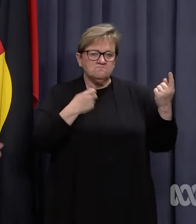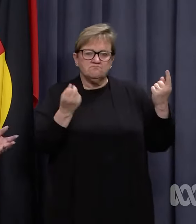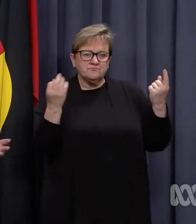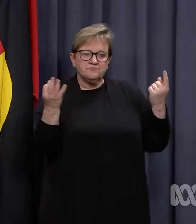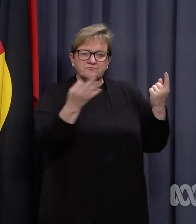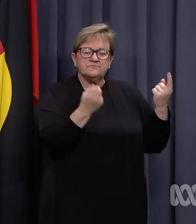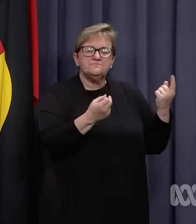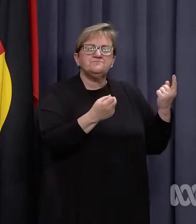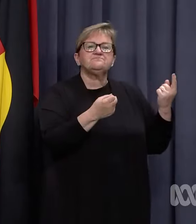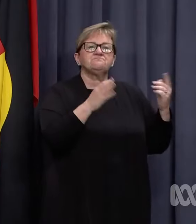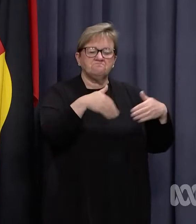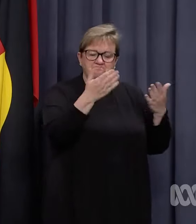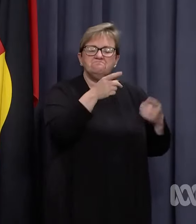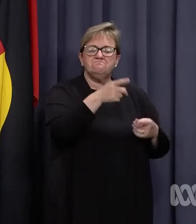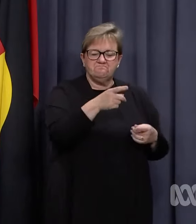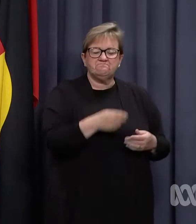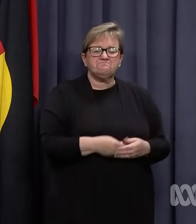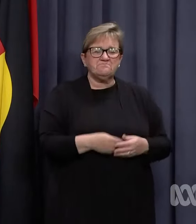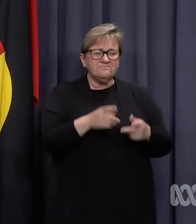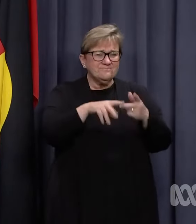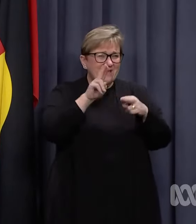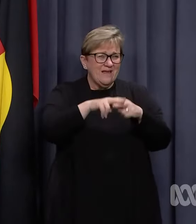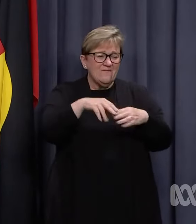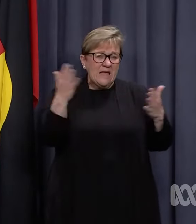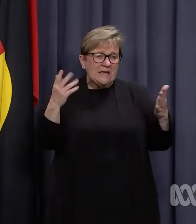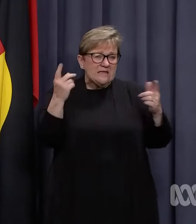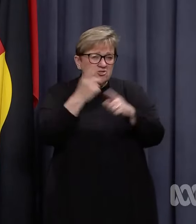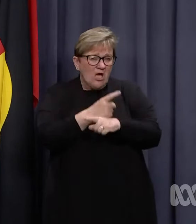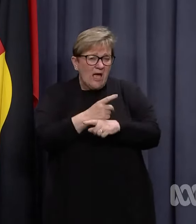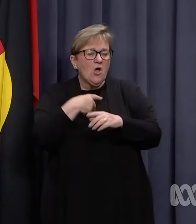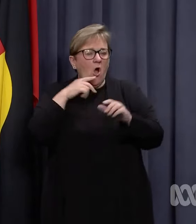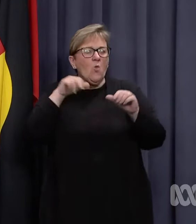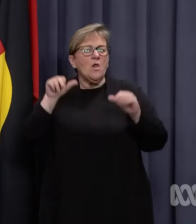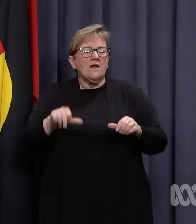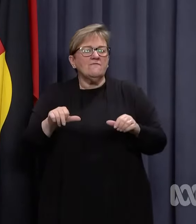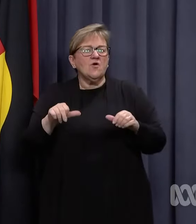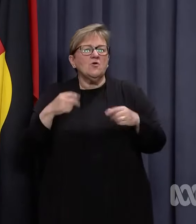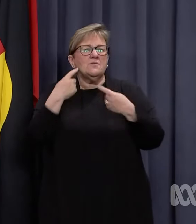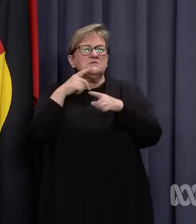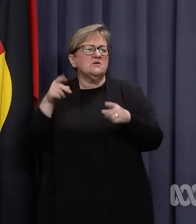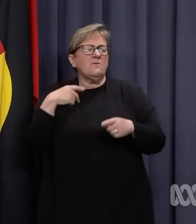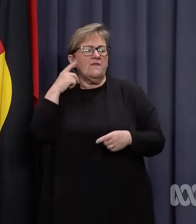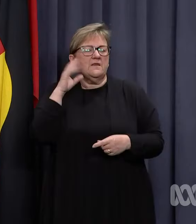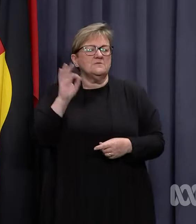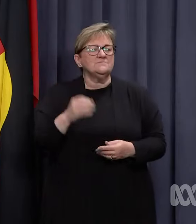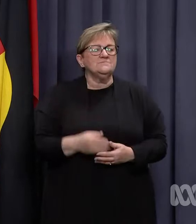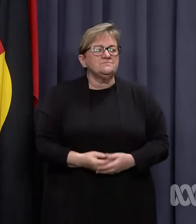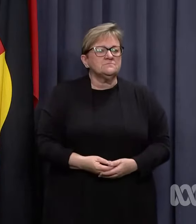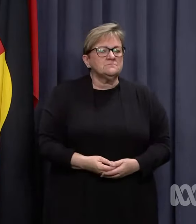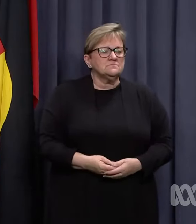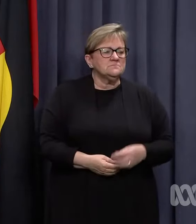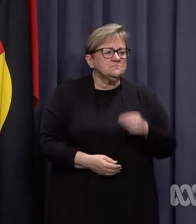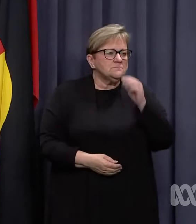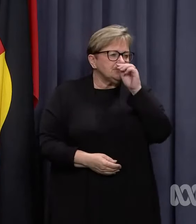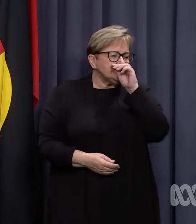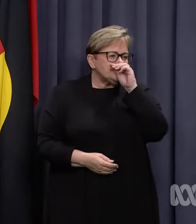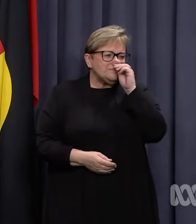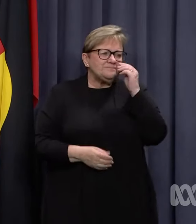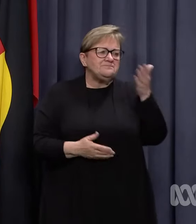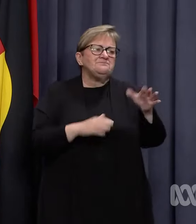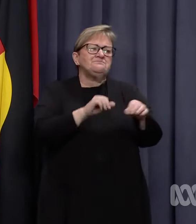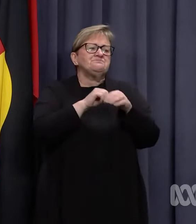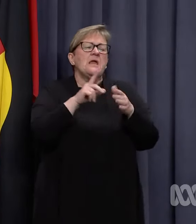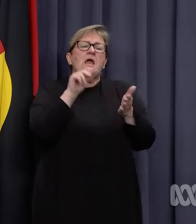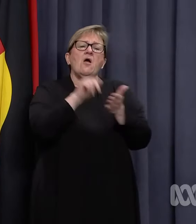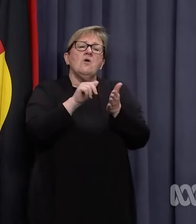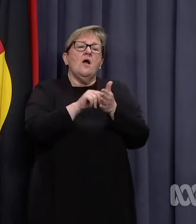and they'll be provided with those. If there's any change, I'll confirm that at the end of this, but I don't think there is. Is it appropriate for